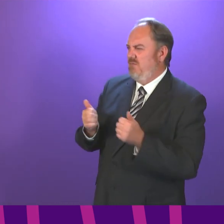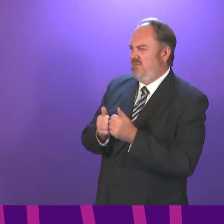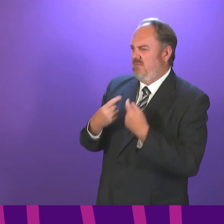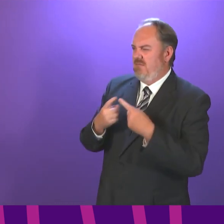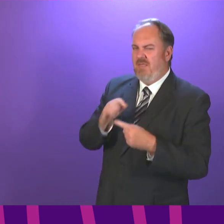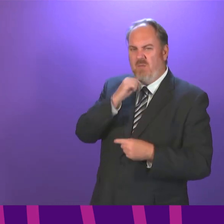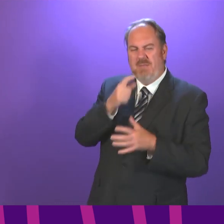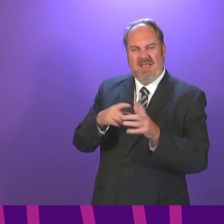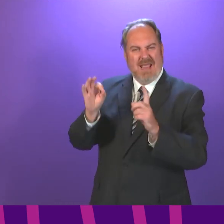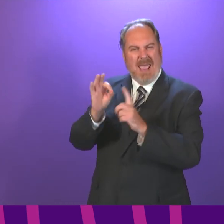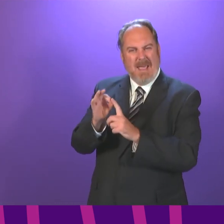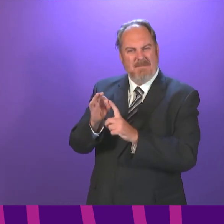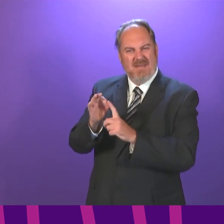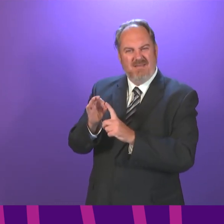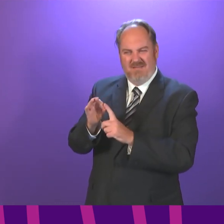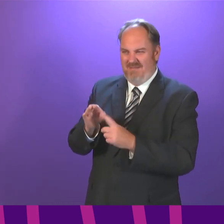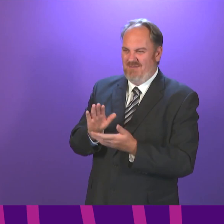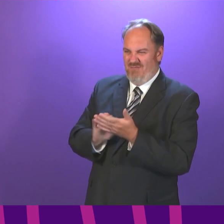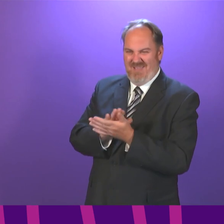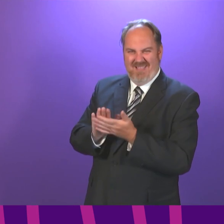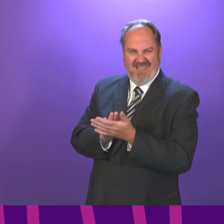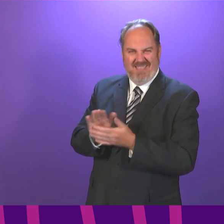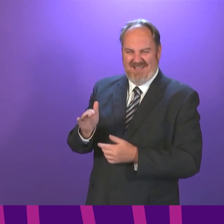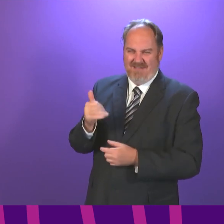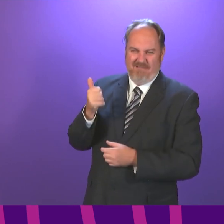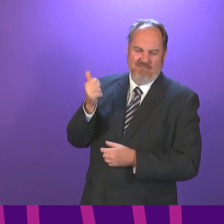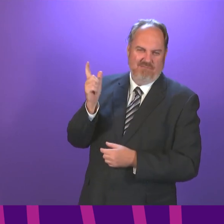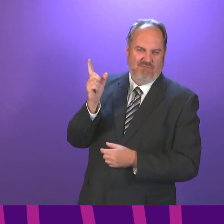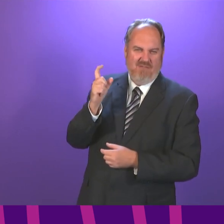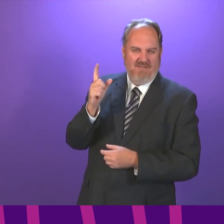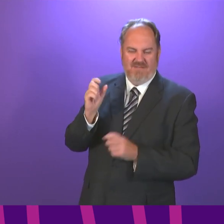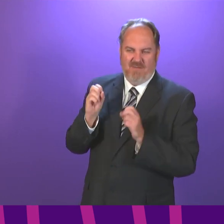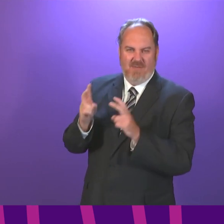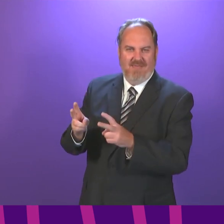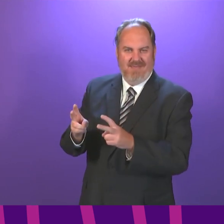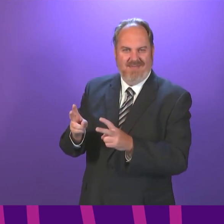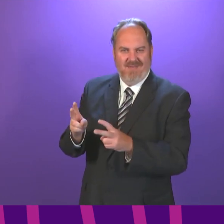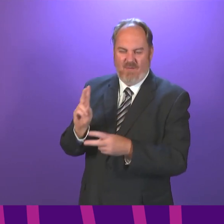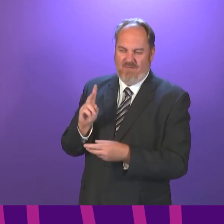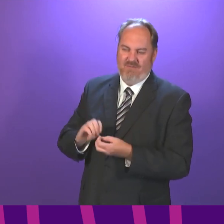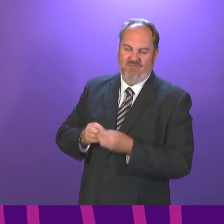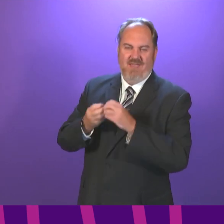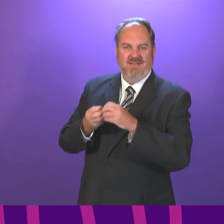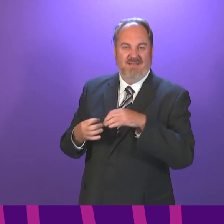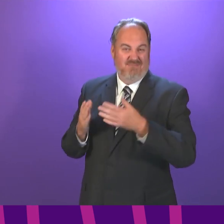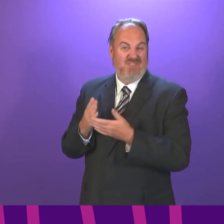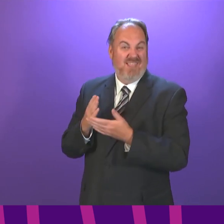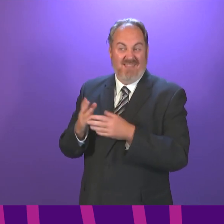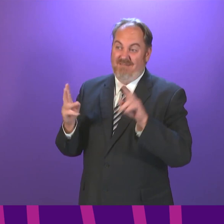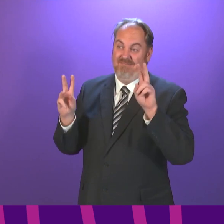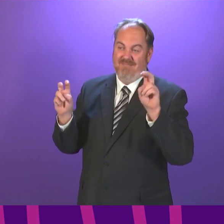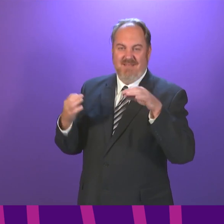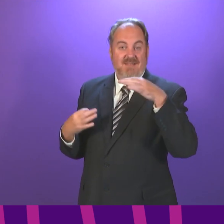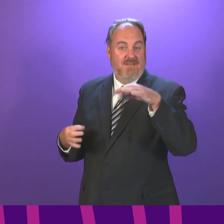the way for vaccine passports by stealth. So, given what the First Minister has just said, won't the government rule out